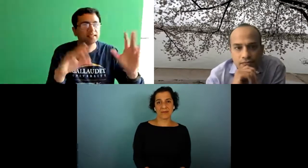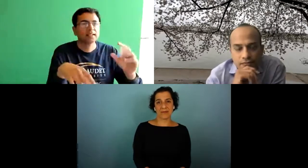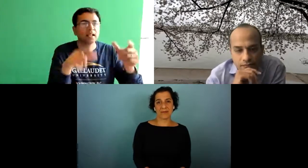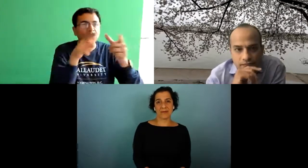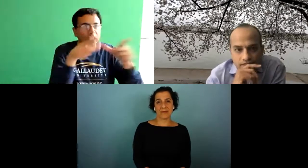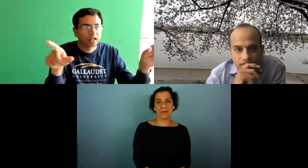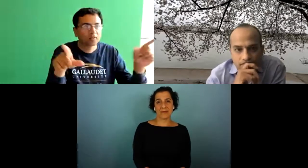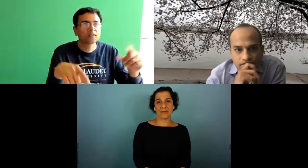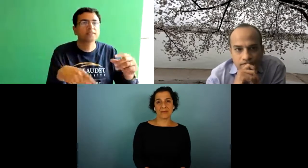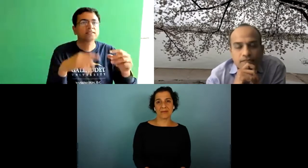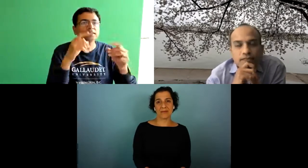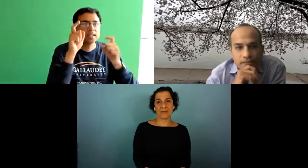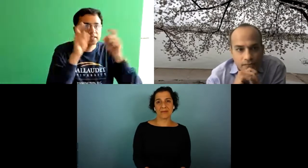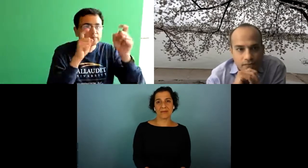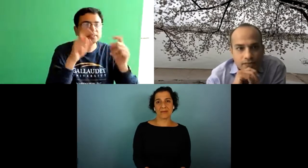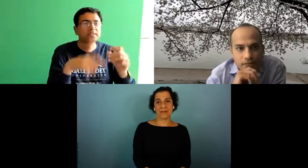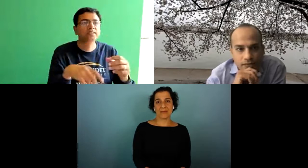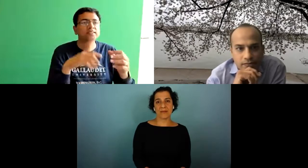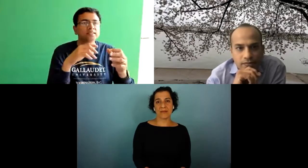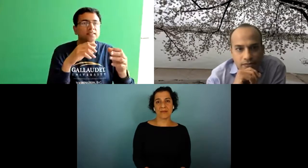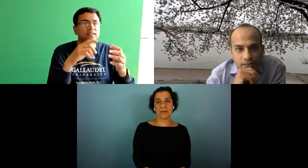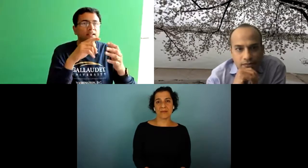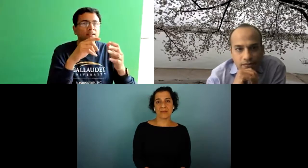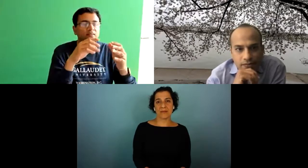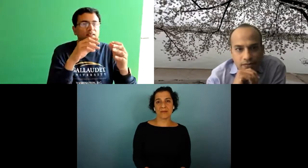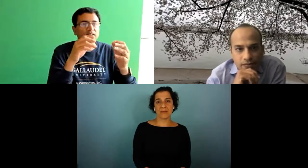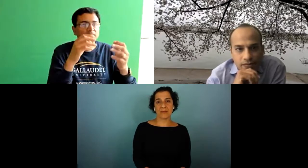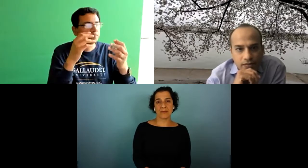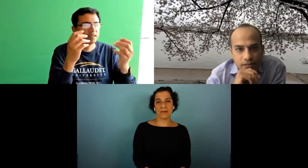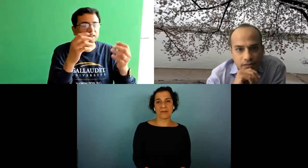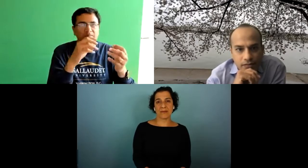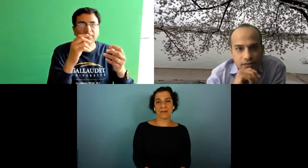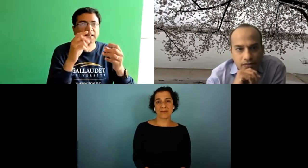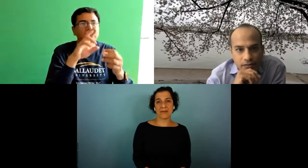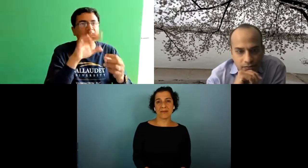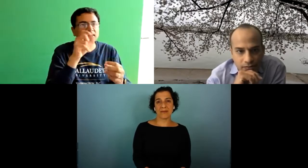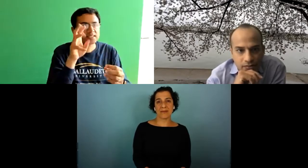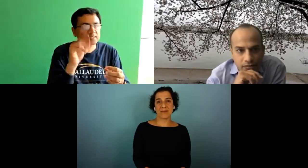then that requires a great deal of fluency linguistic expression